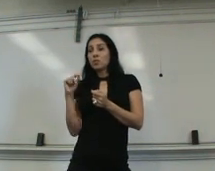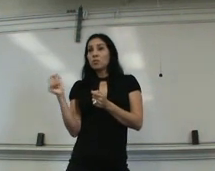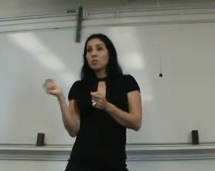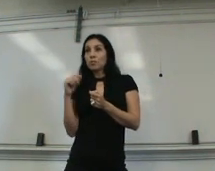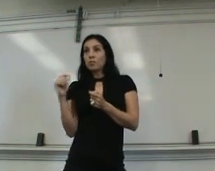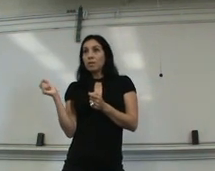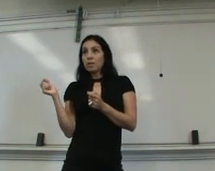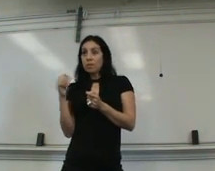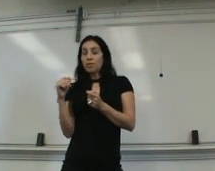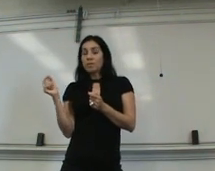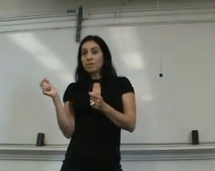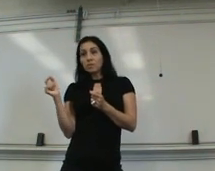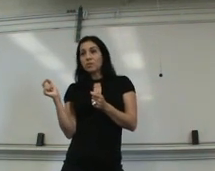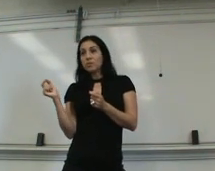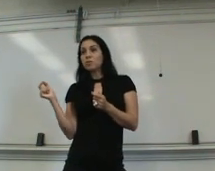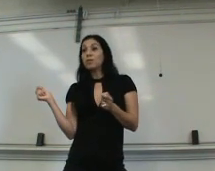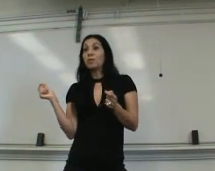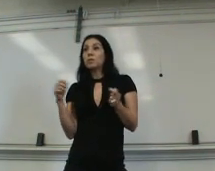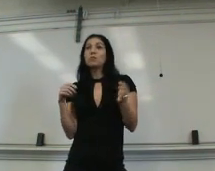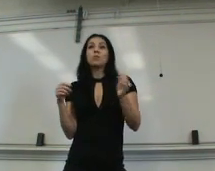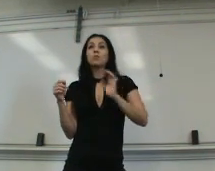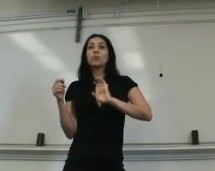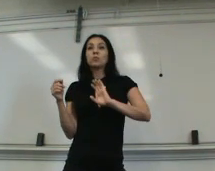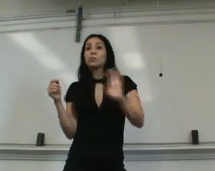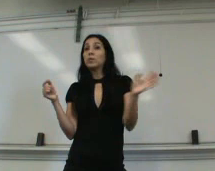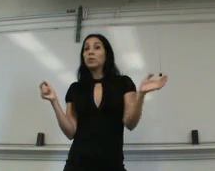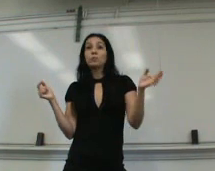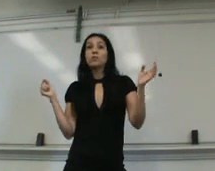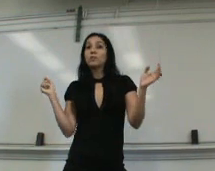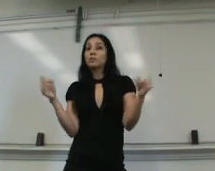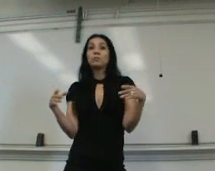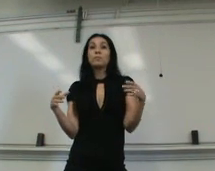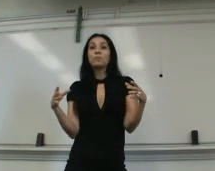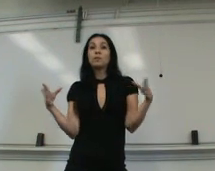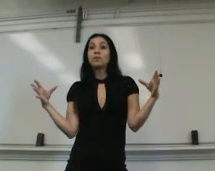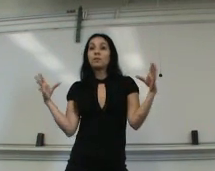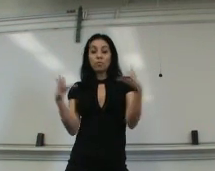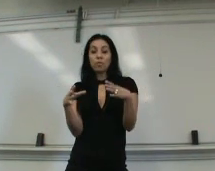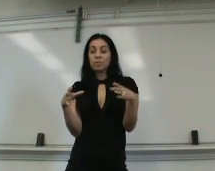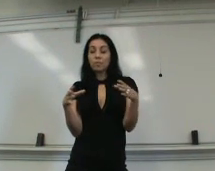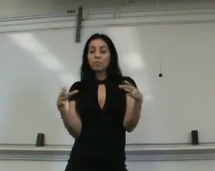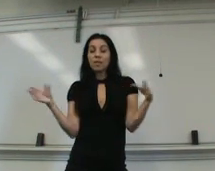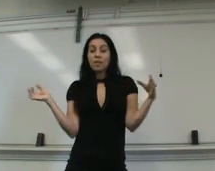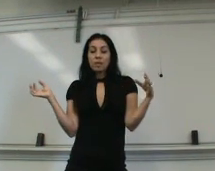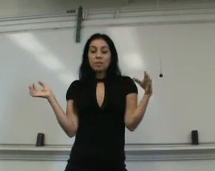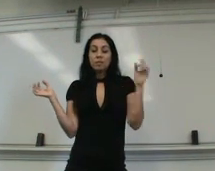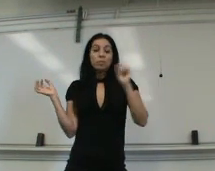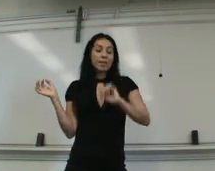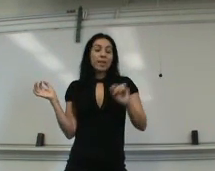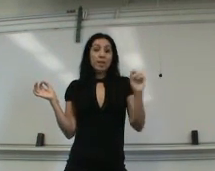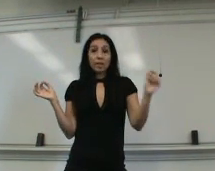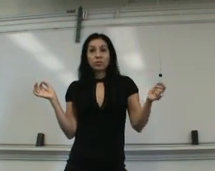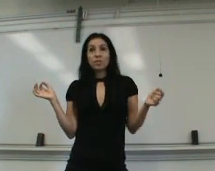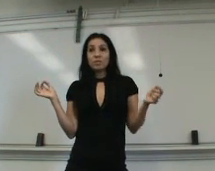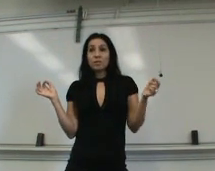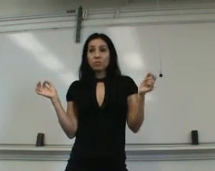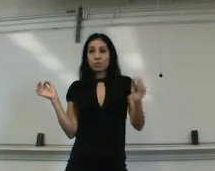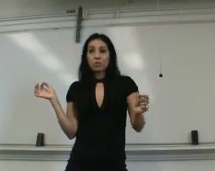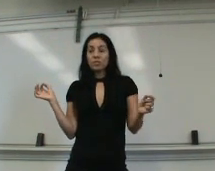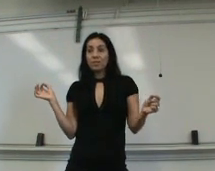Actually, they were, like, brother and sister. So, they were really, really good, like, both of them. They would make, like, eight dreams in a world.